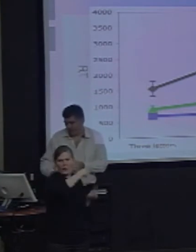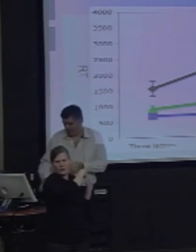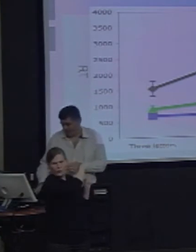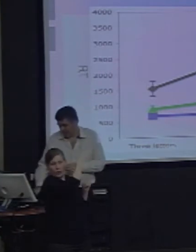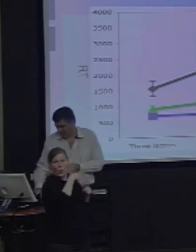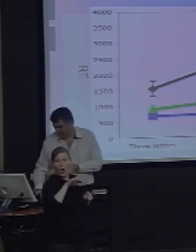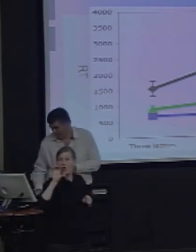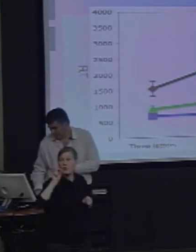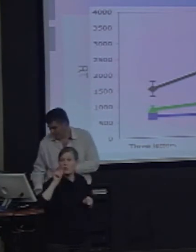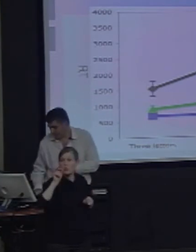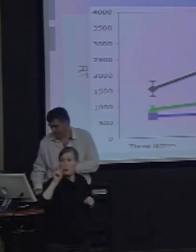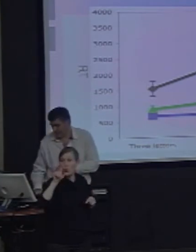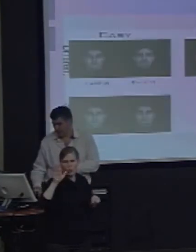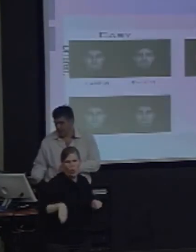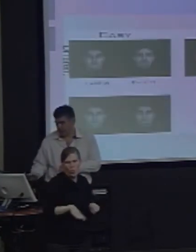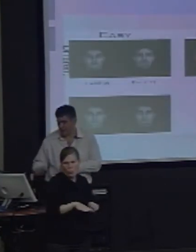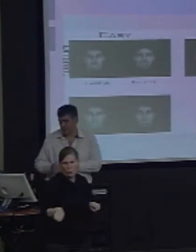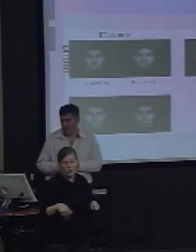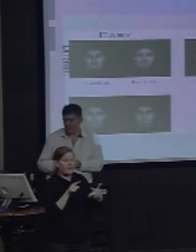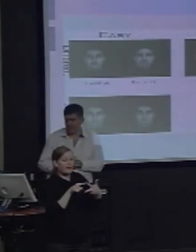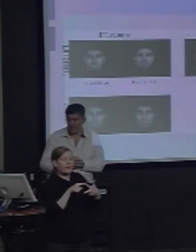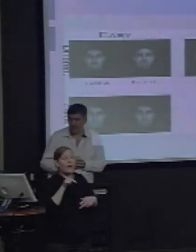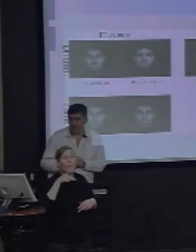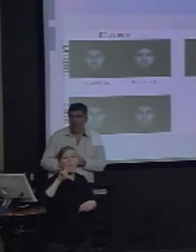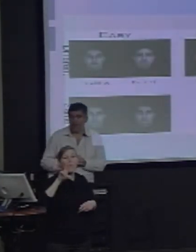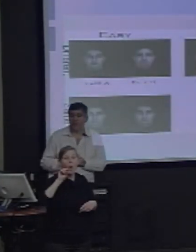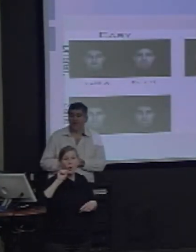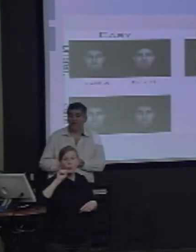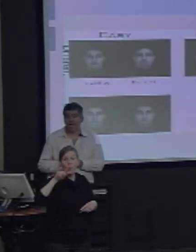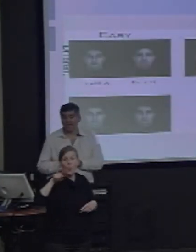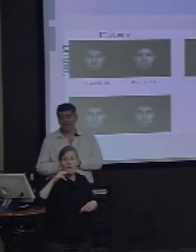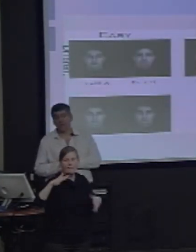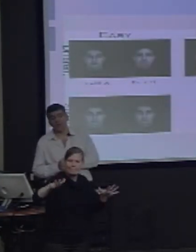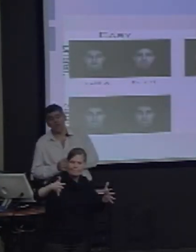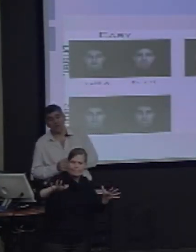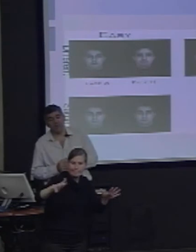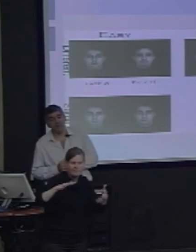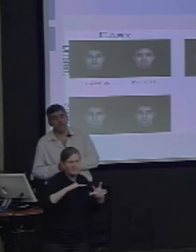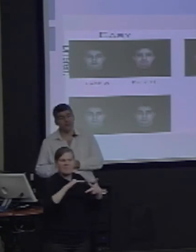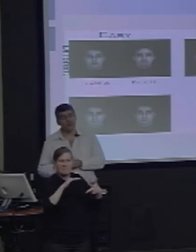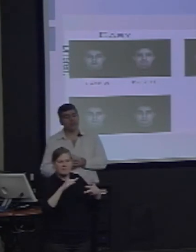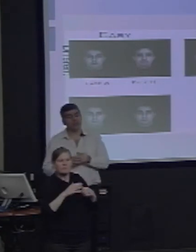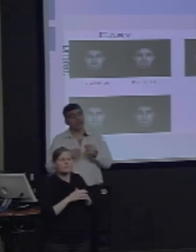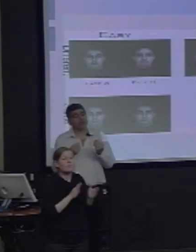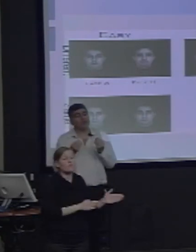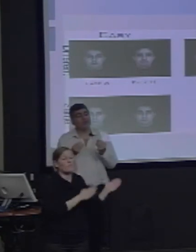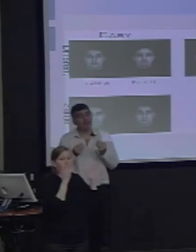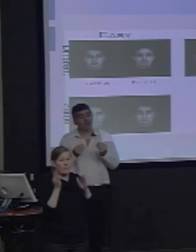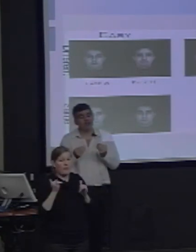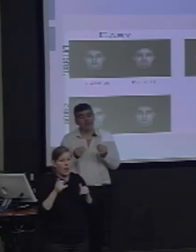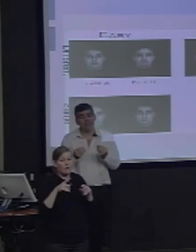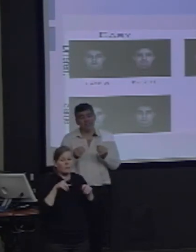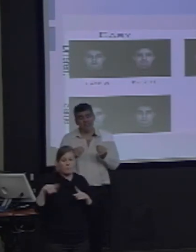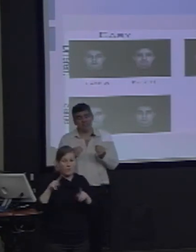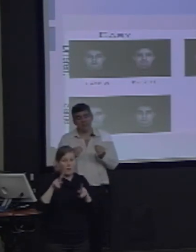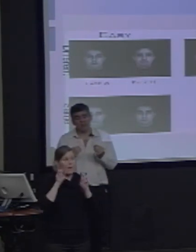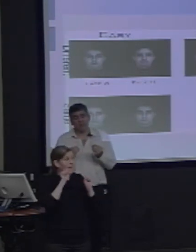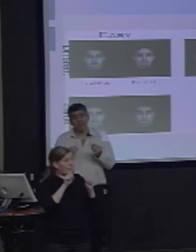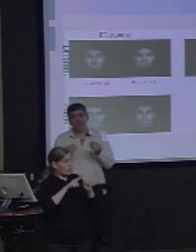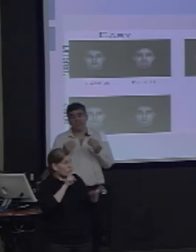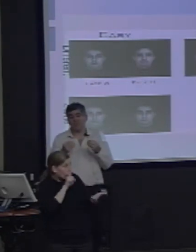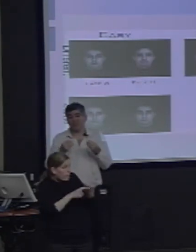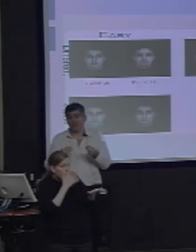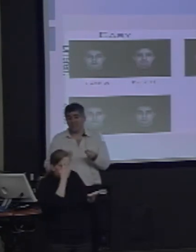of impairment. If we turn to faces, we can ask individuals to discriminate two faces.